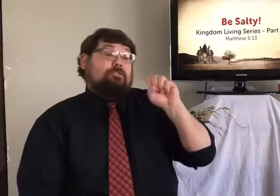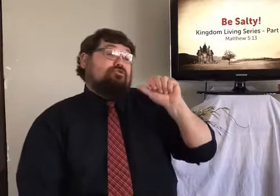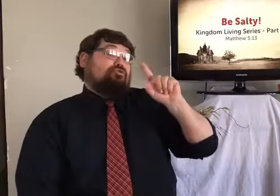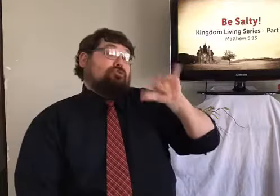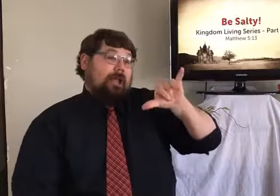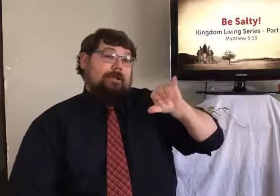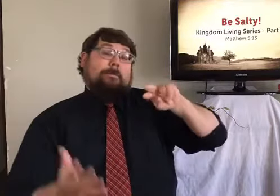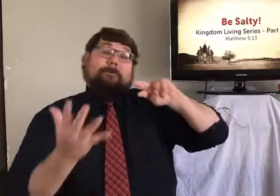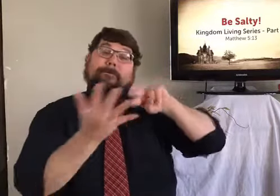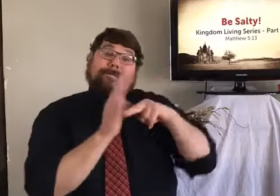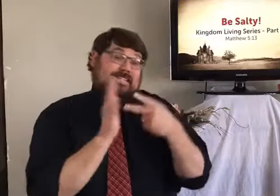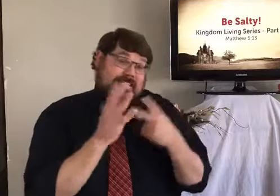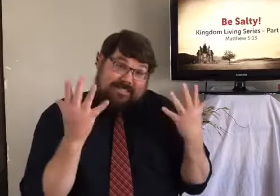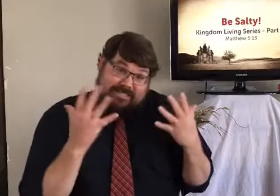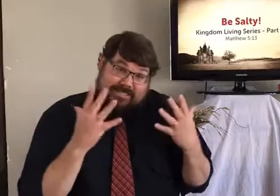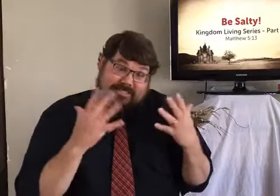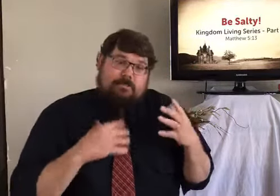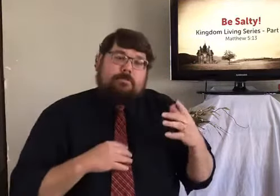about, not talking about being salty that way.